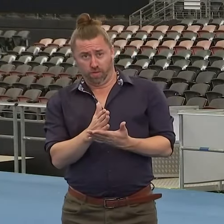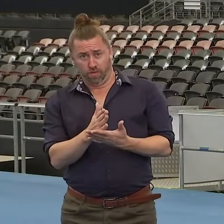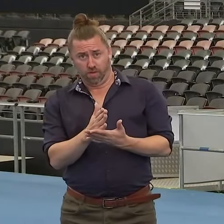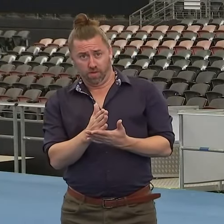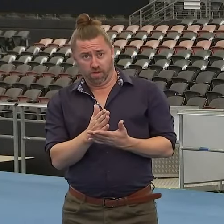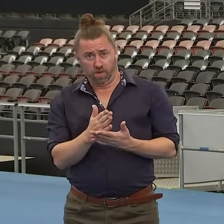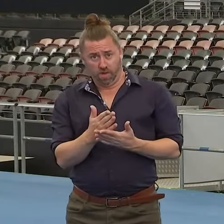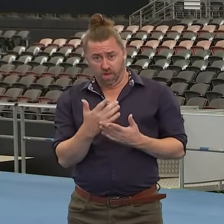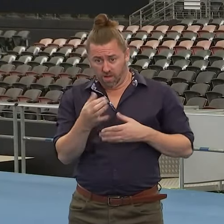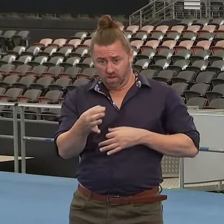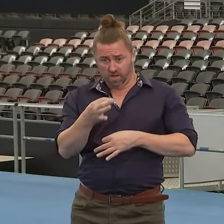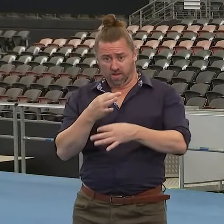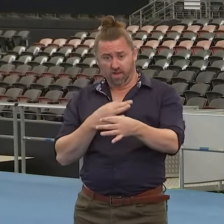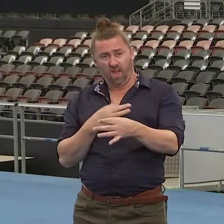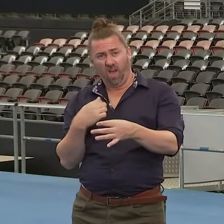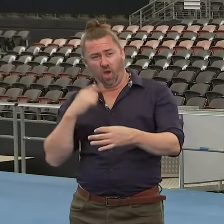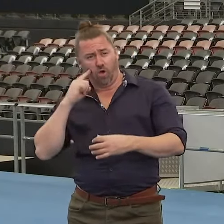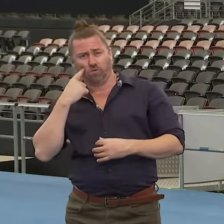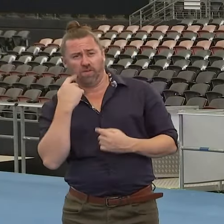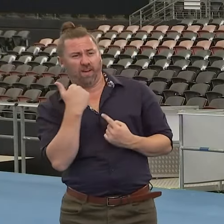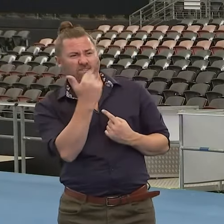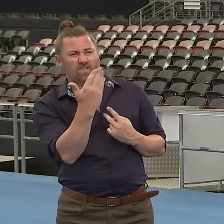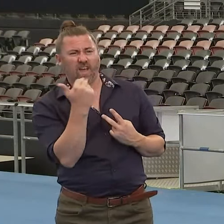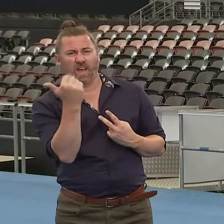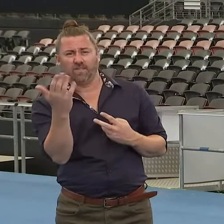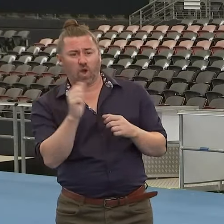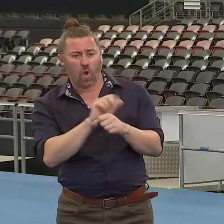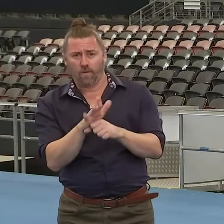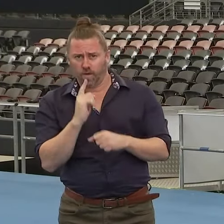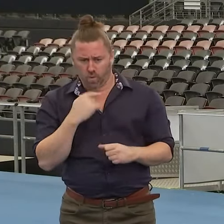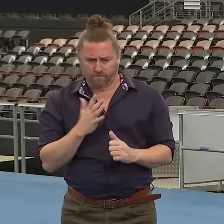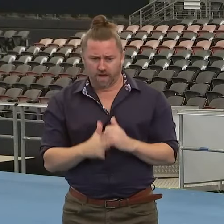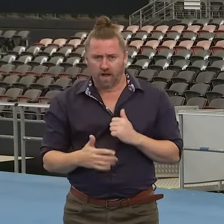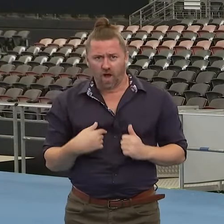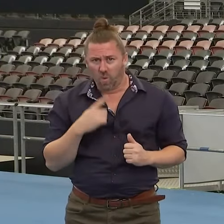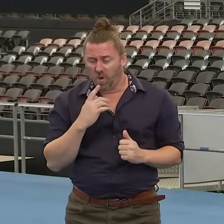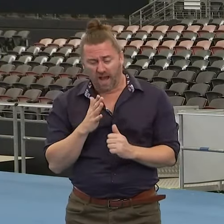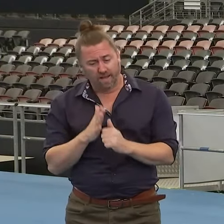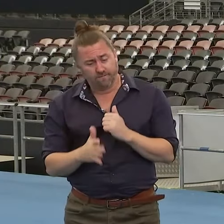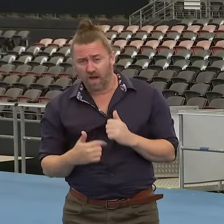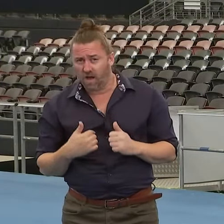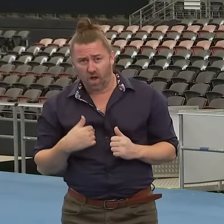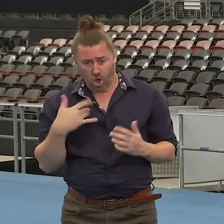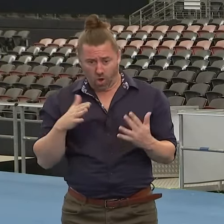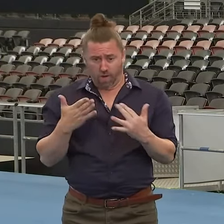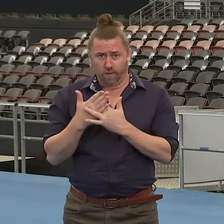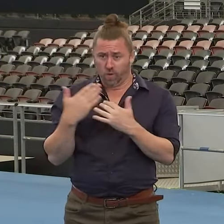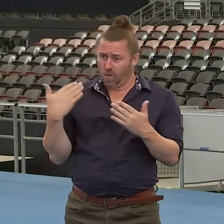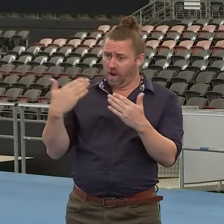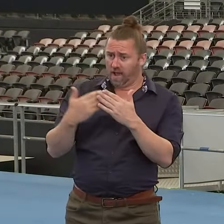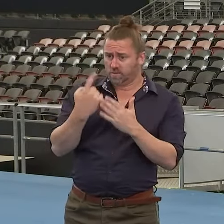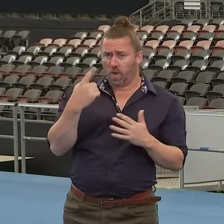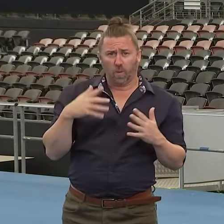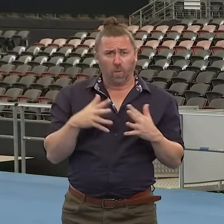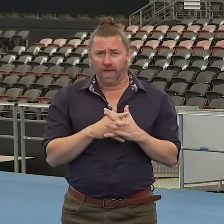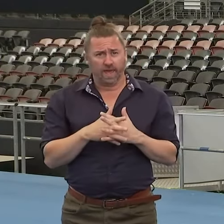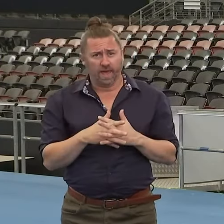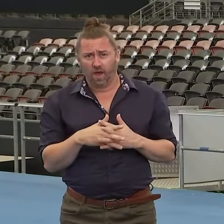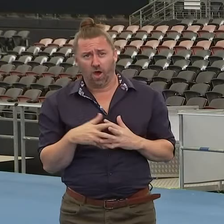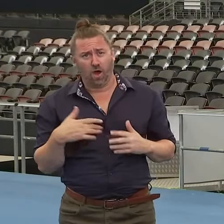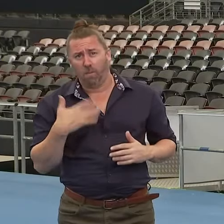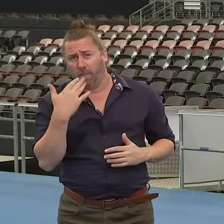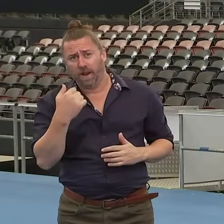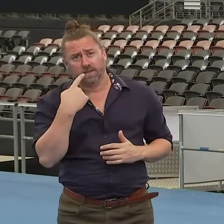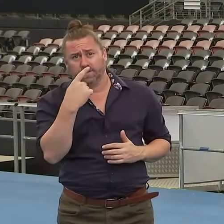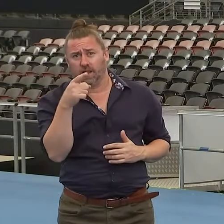anybody. And so I would urge even more so today, after having gone through this ordeal, that anyone who